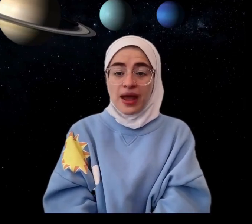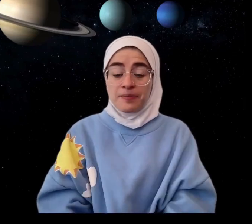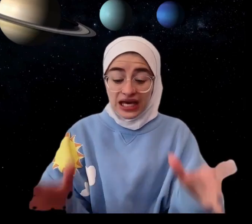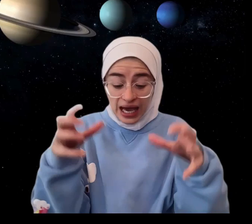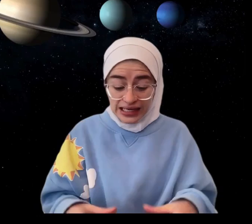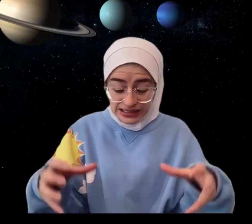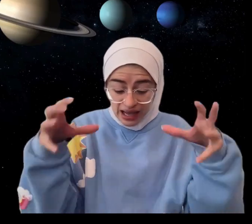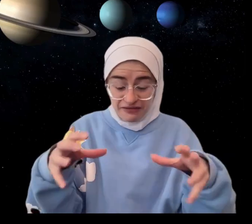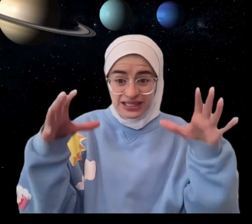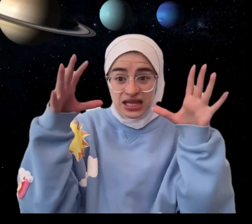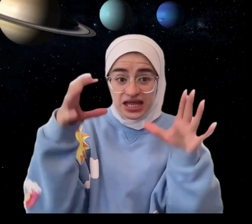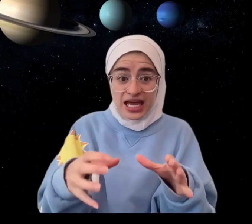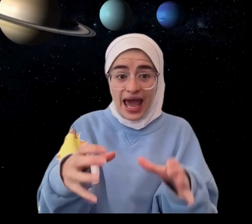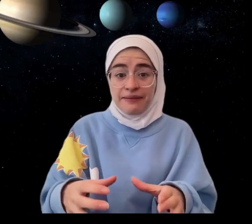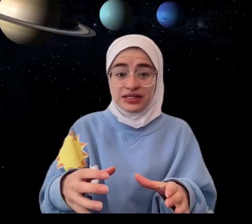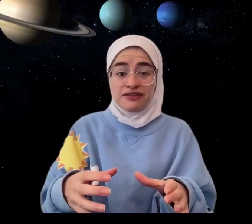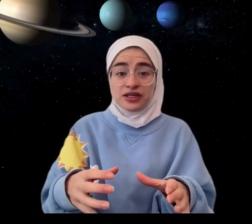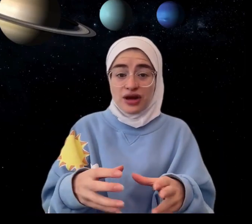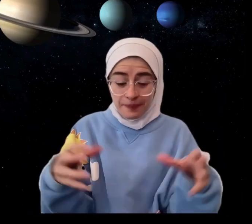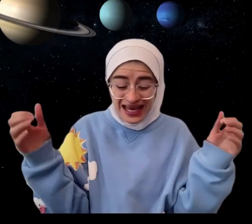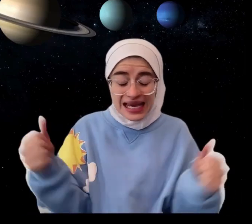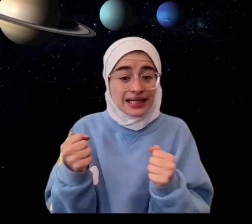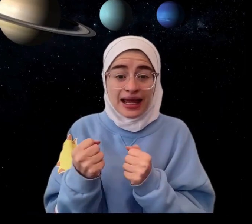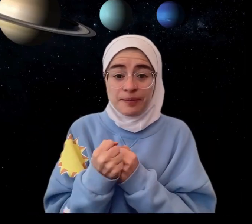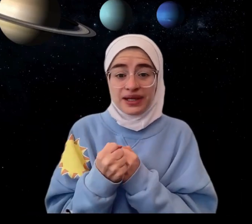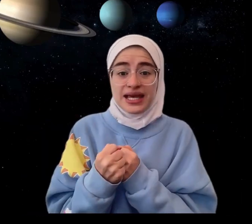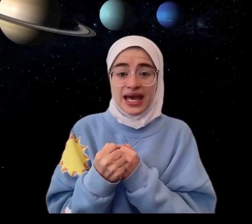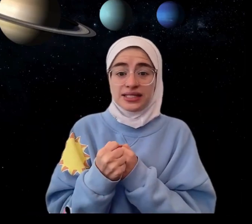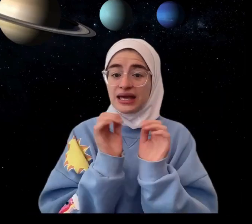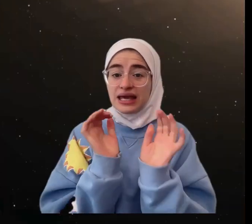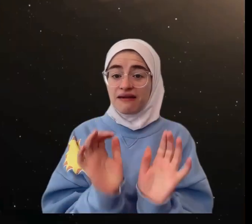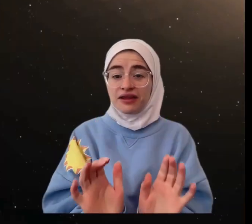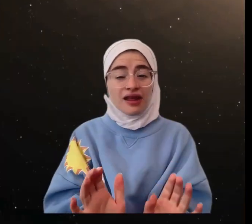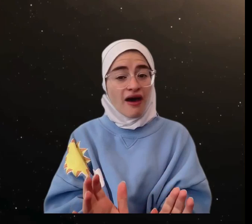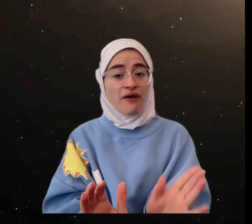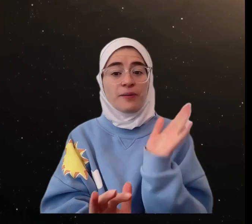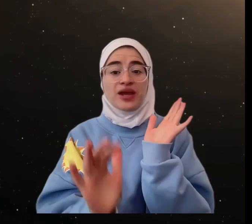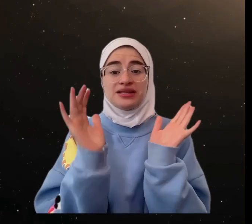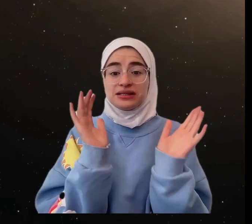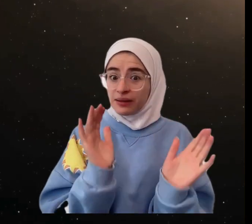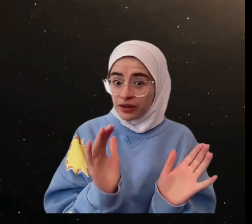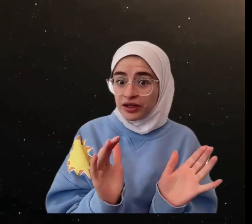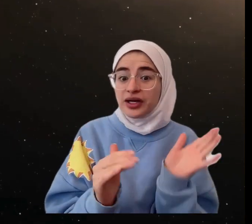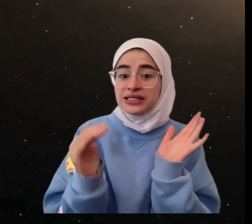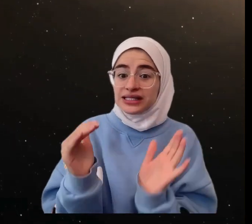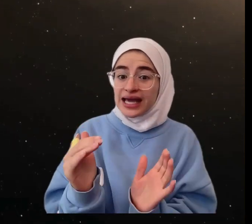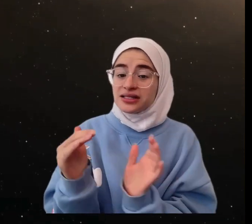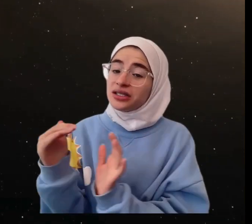because of its thick atmosphere trapping heat like a blanket. Even though it's similar in size to